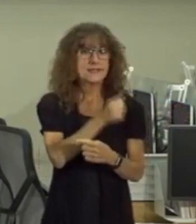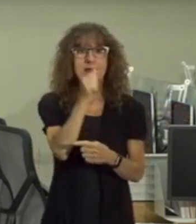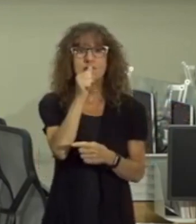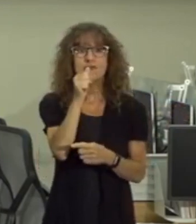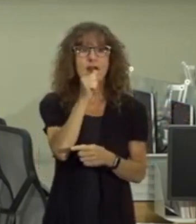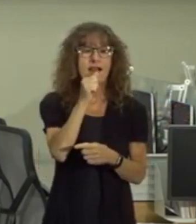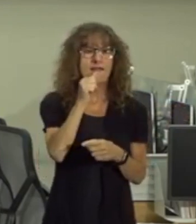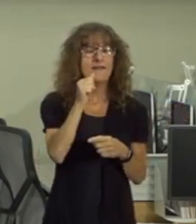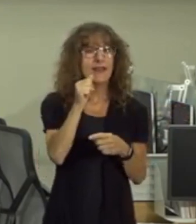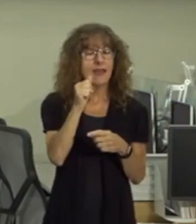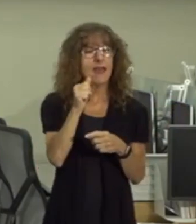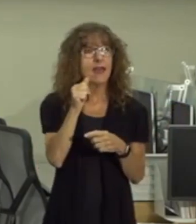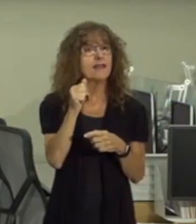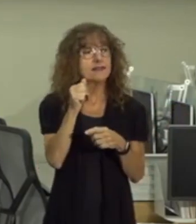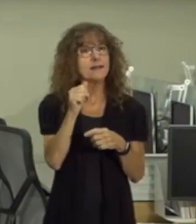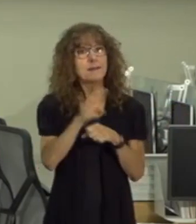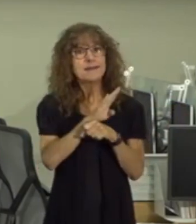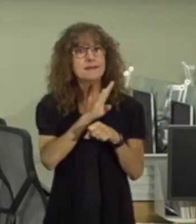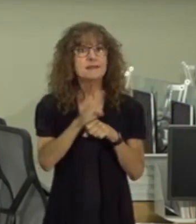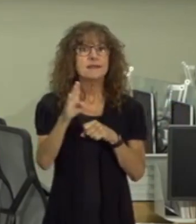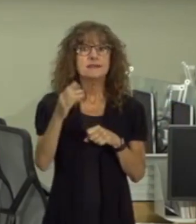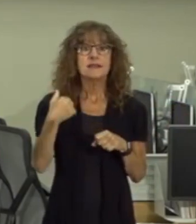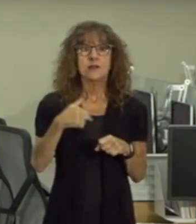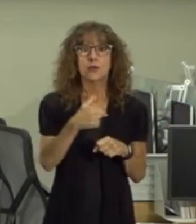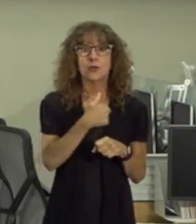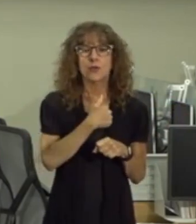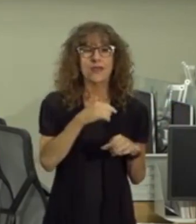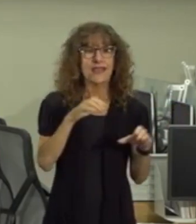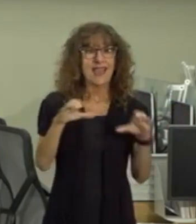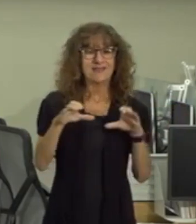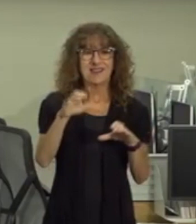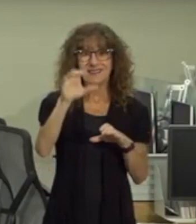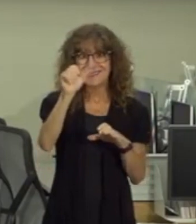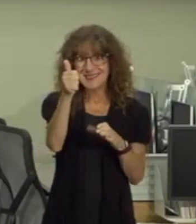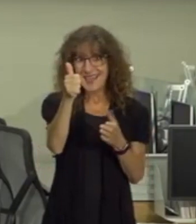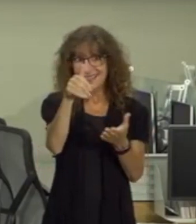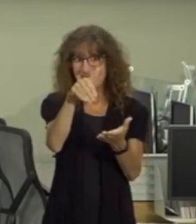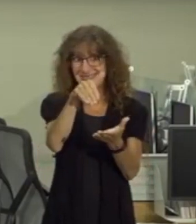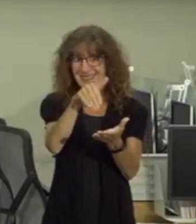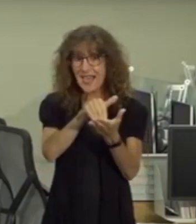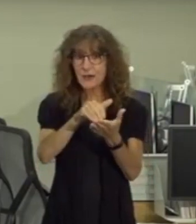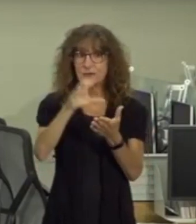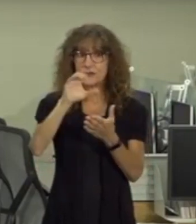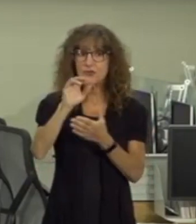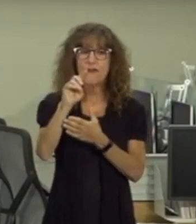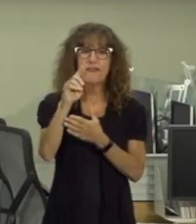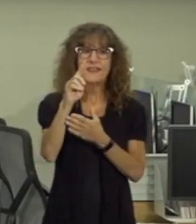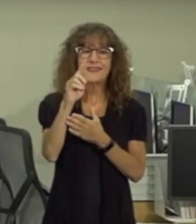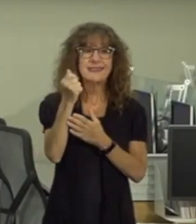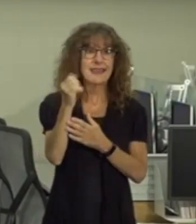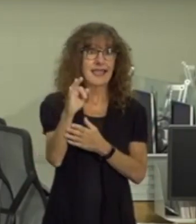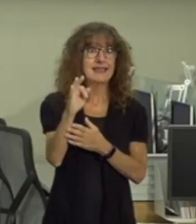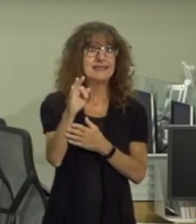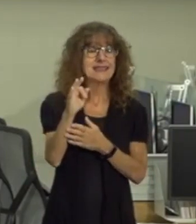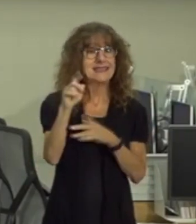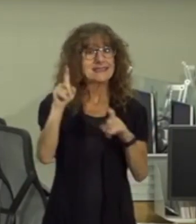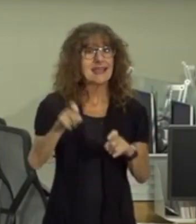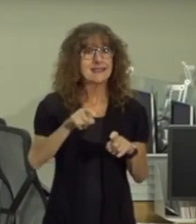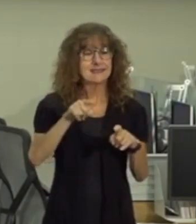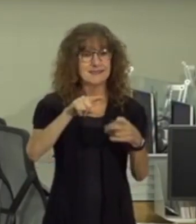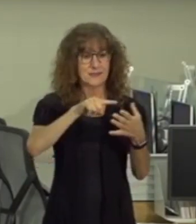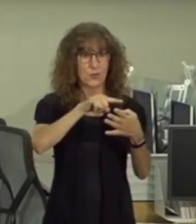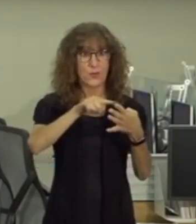entities I want you to know that we have that we conducted 10,000 kovat 19 tests during the week of June